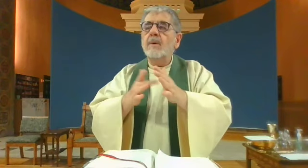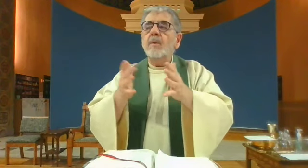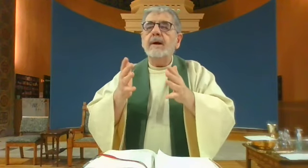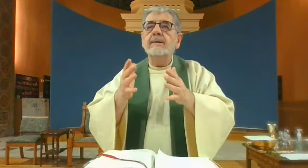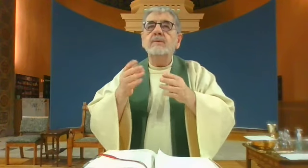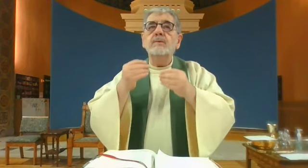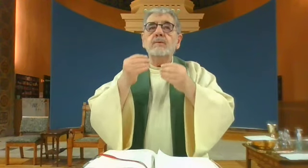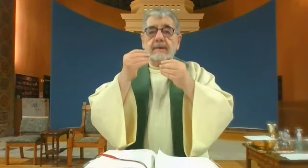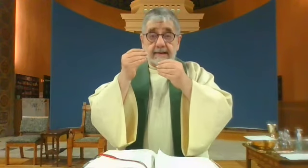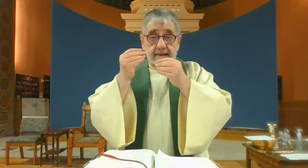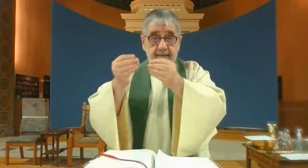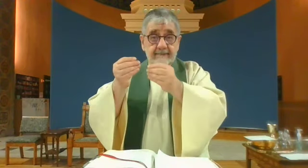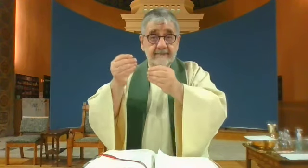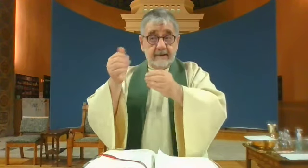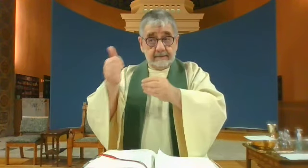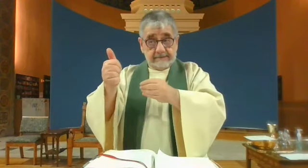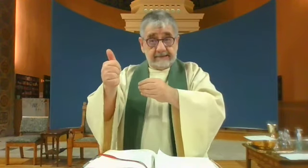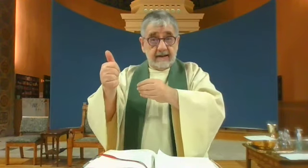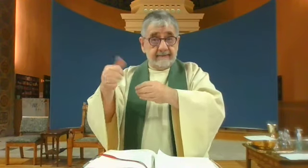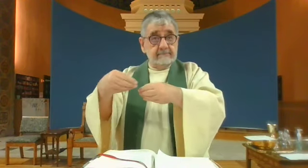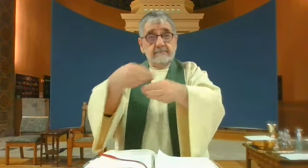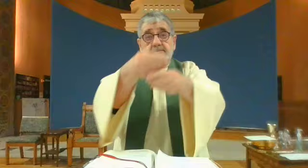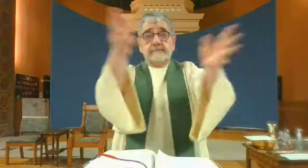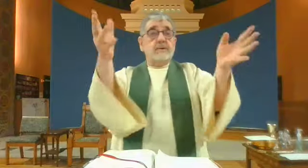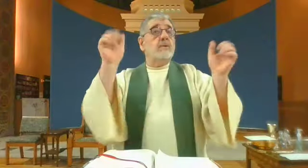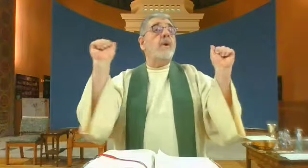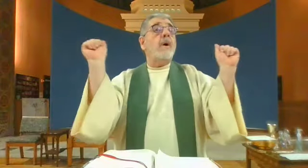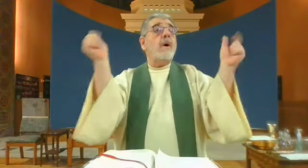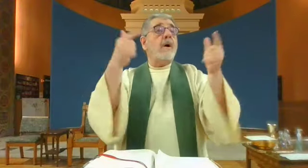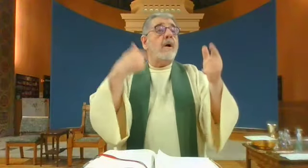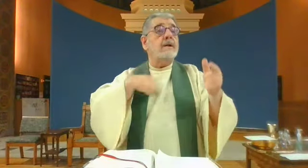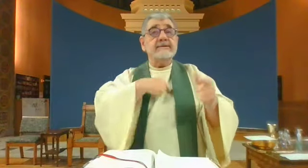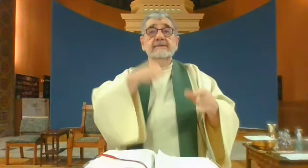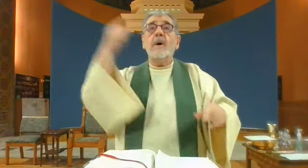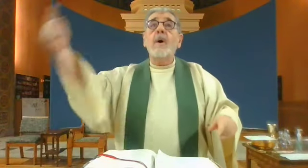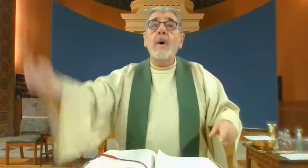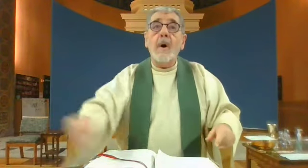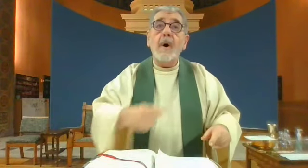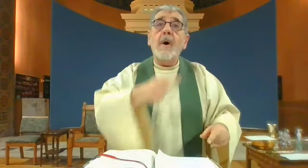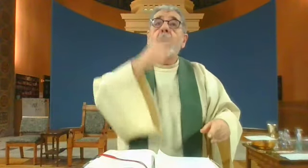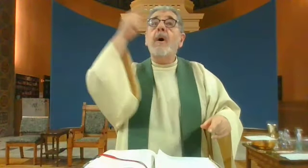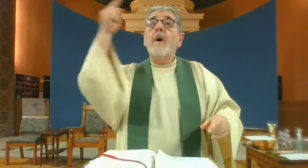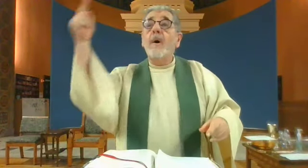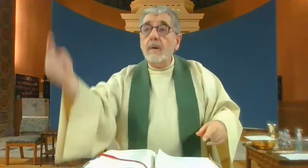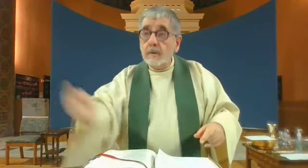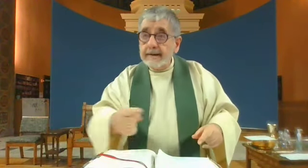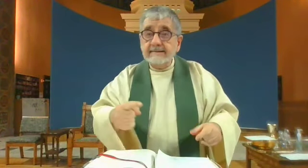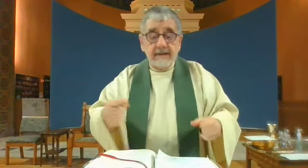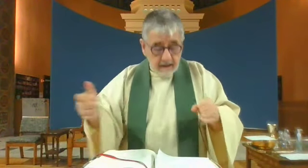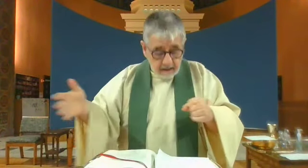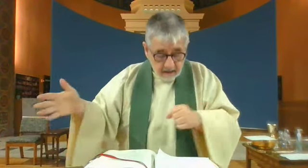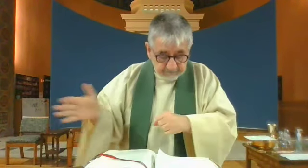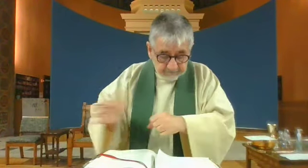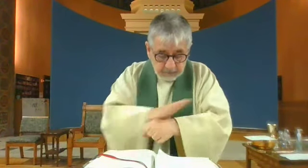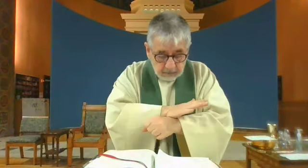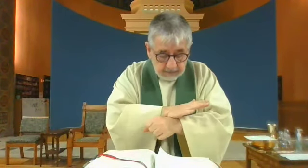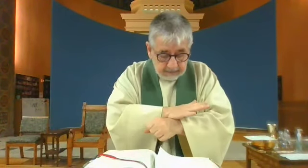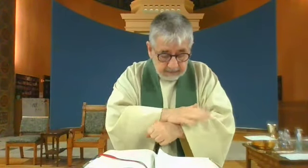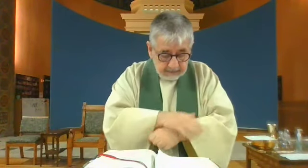And he shows that Jesus gives himself to all of us so that we